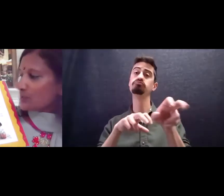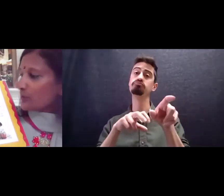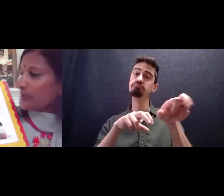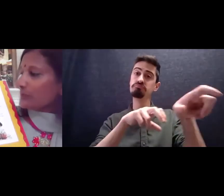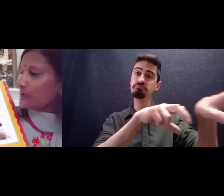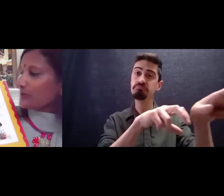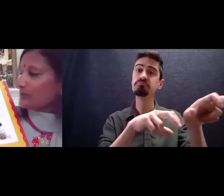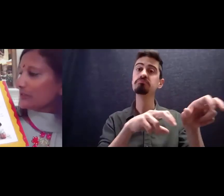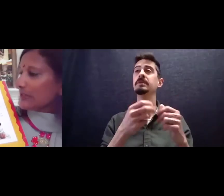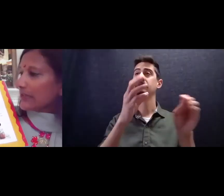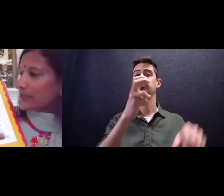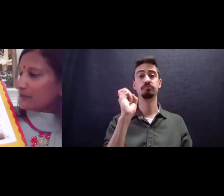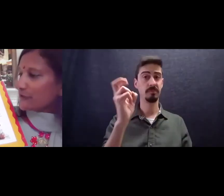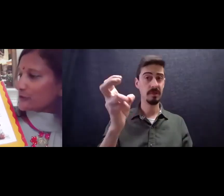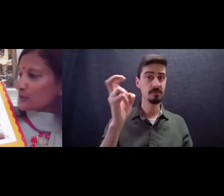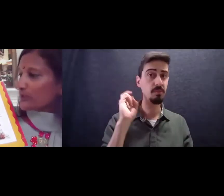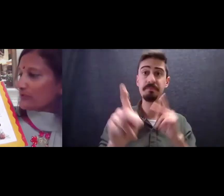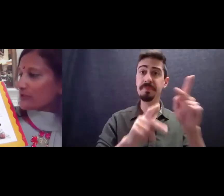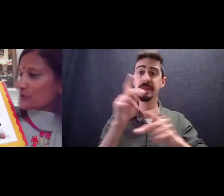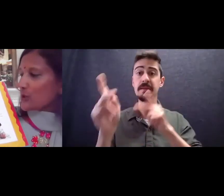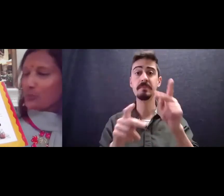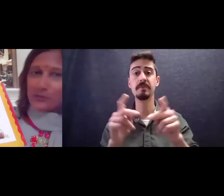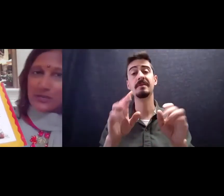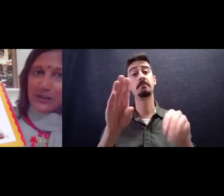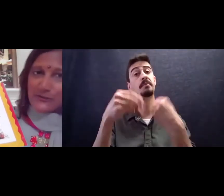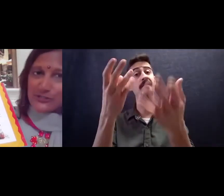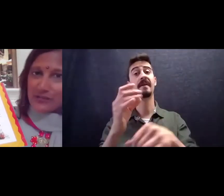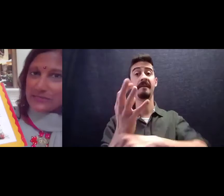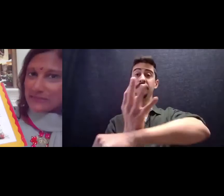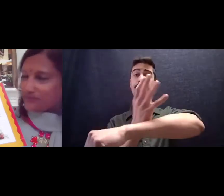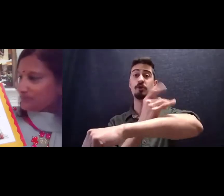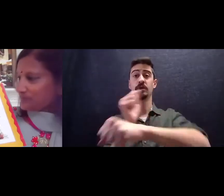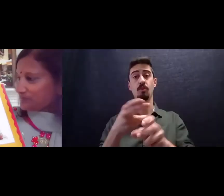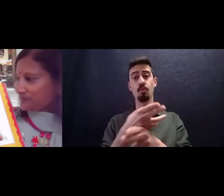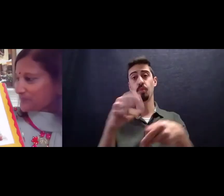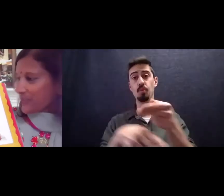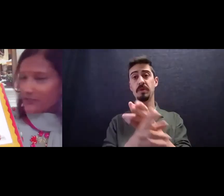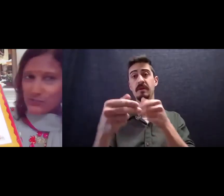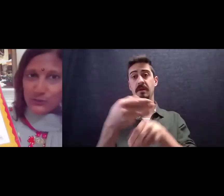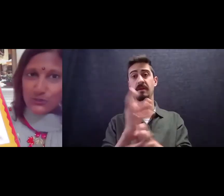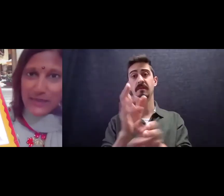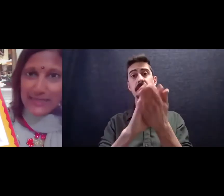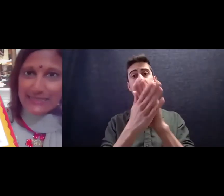transport people and give fur to weave and to rope among other jobs do your pets